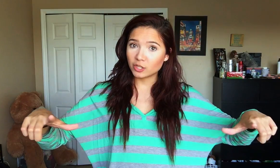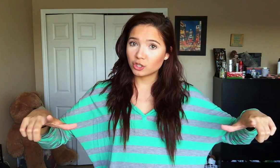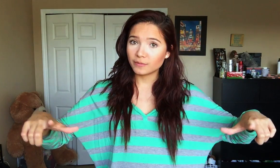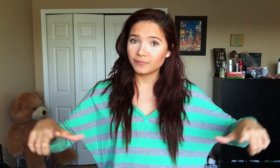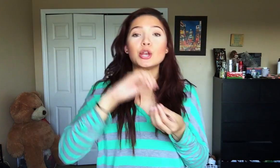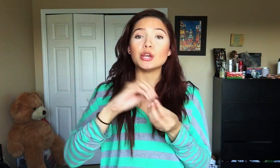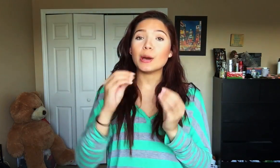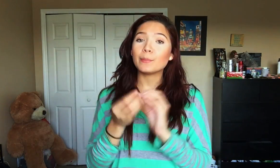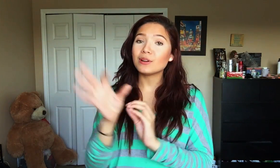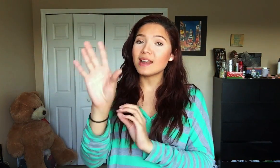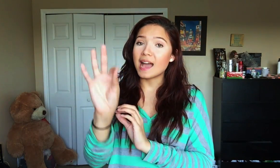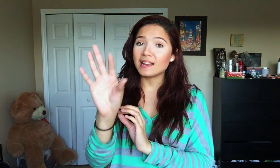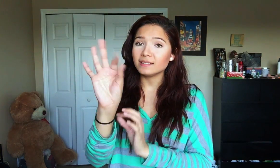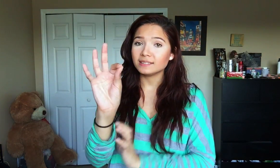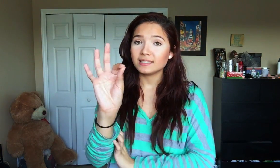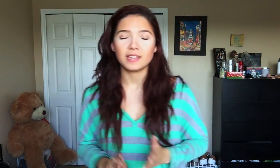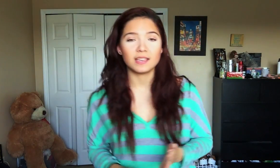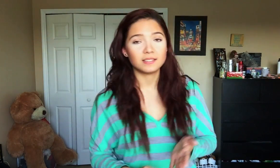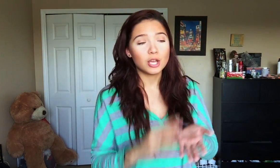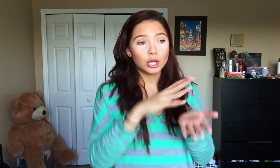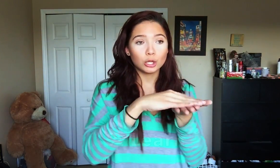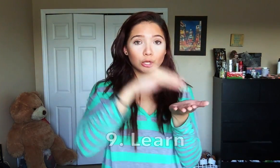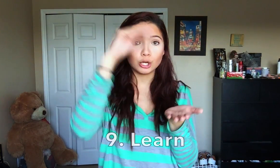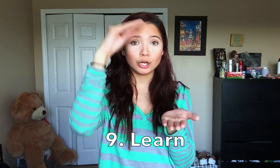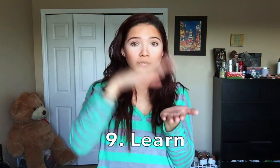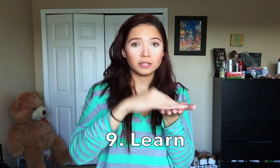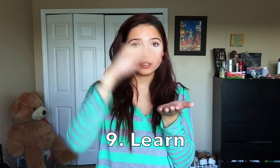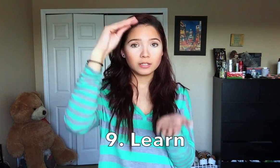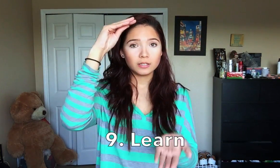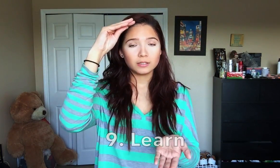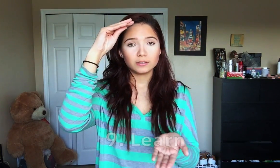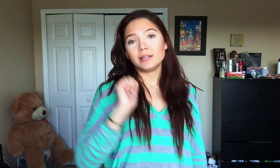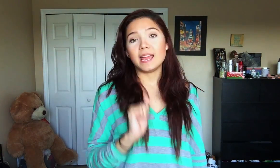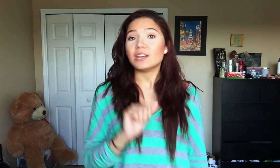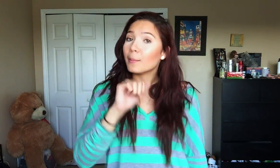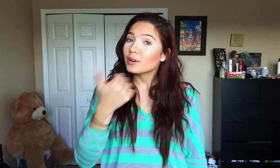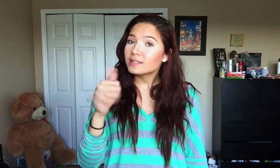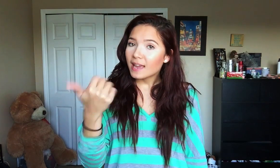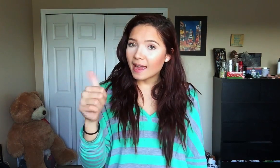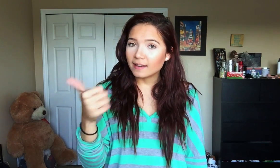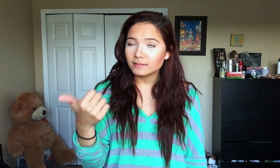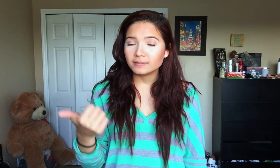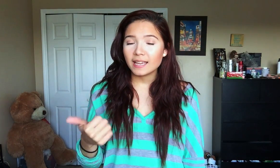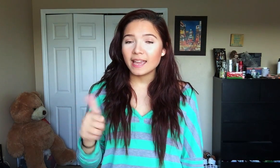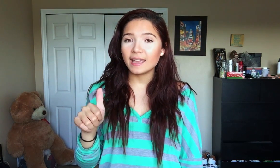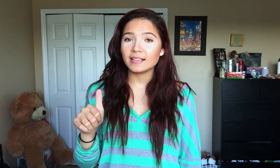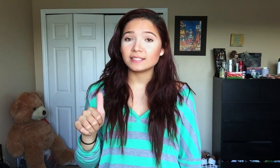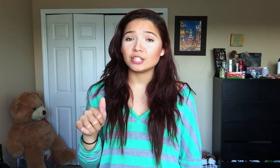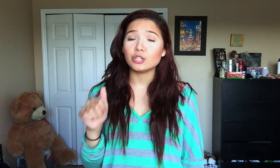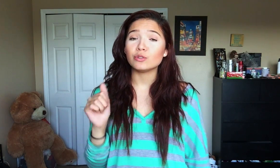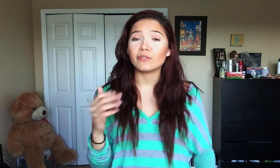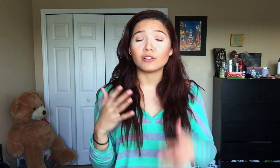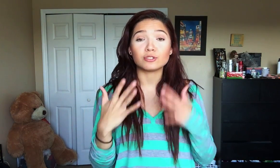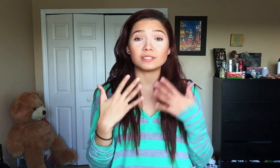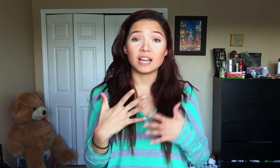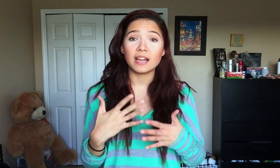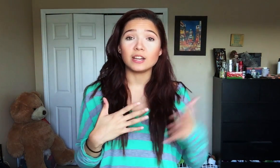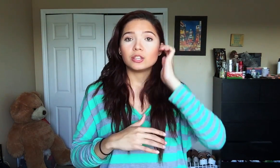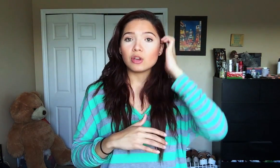number nine is learn and number ten is the universal sign so